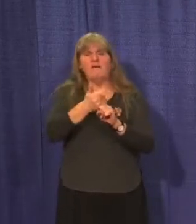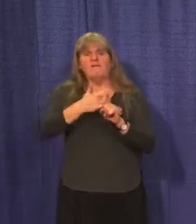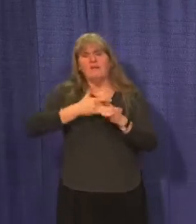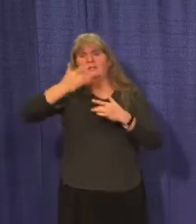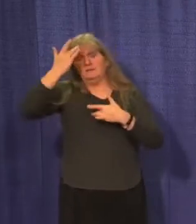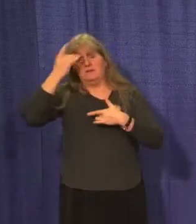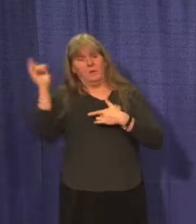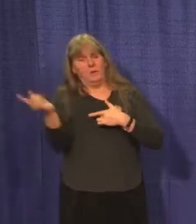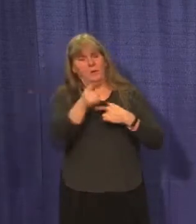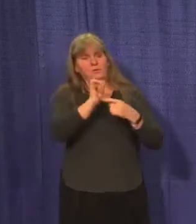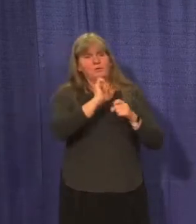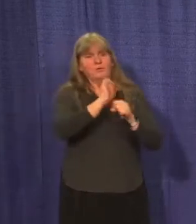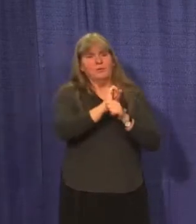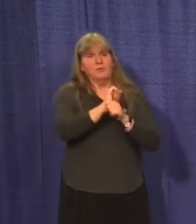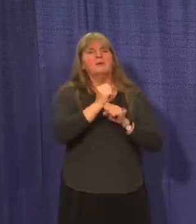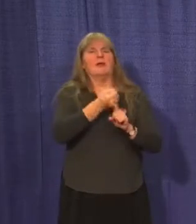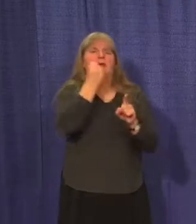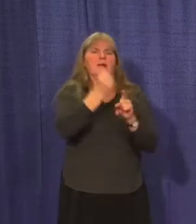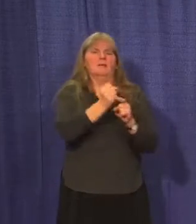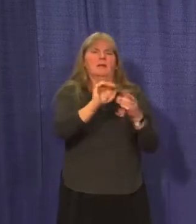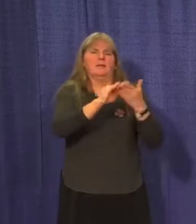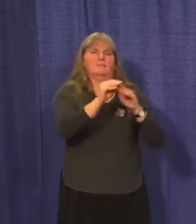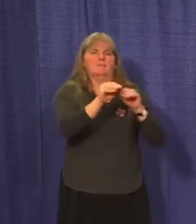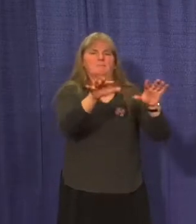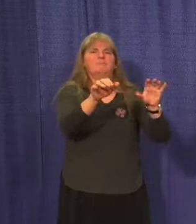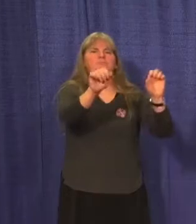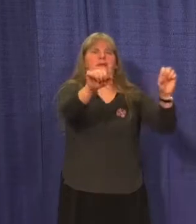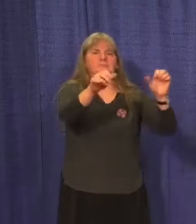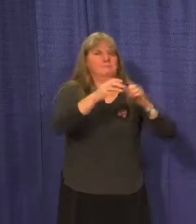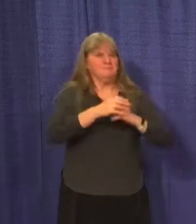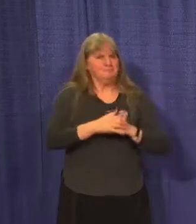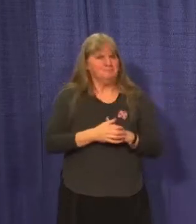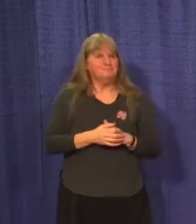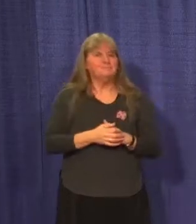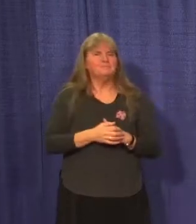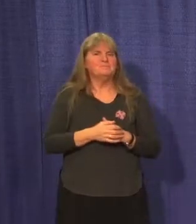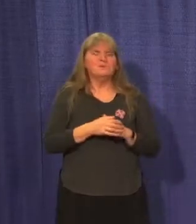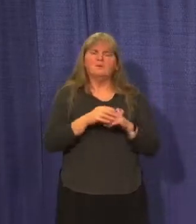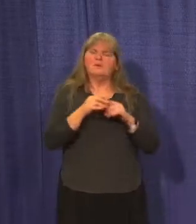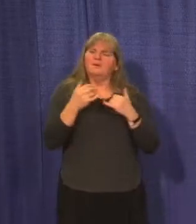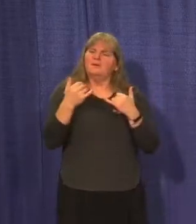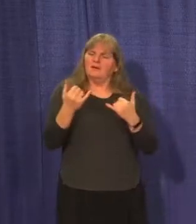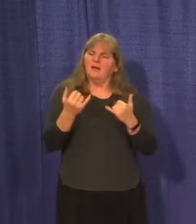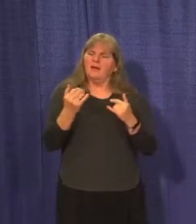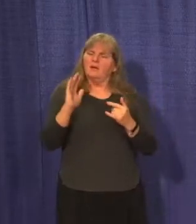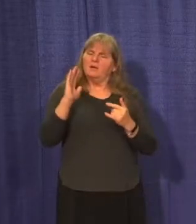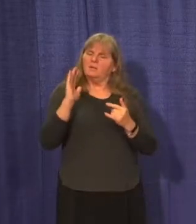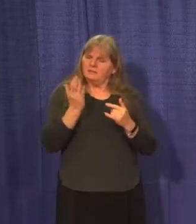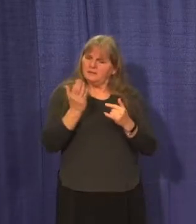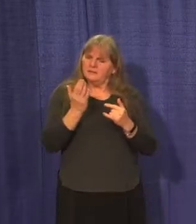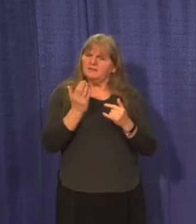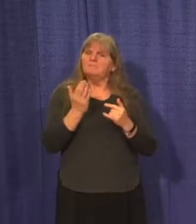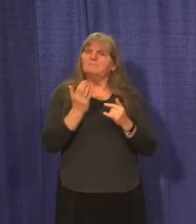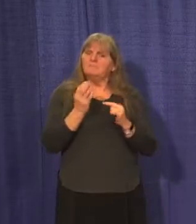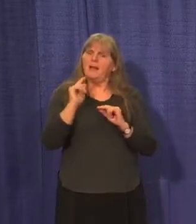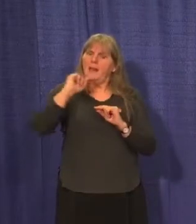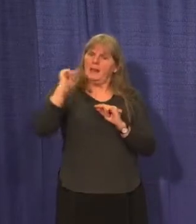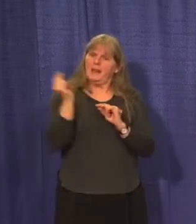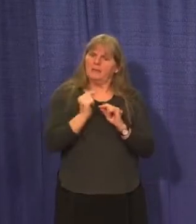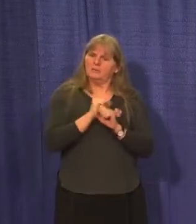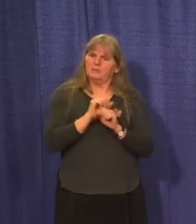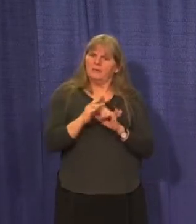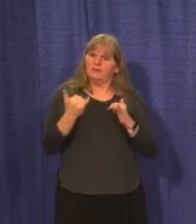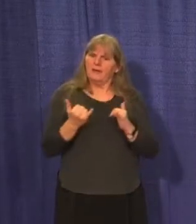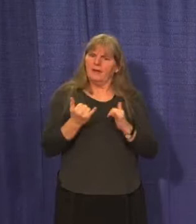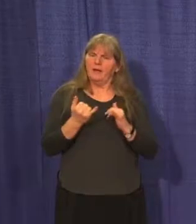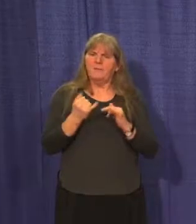detrimental to this community's well-being. And even though we now seem to have weathered this recent storm, we cannot